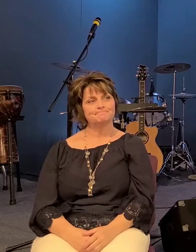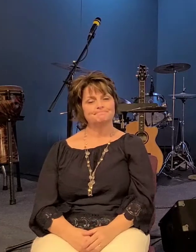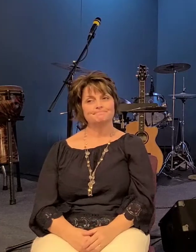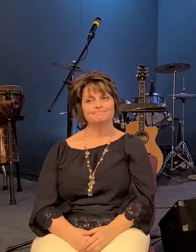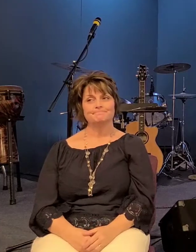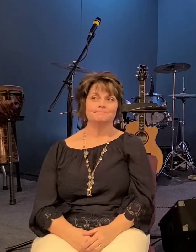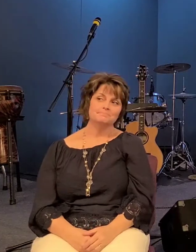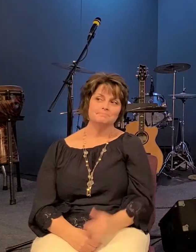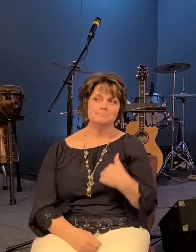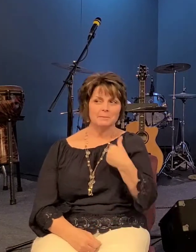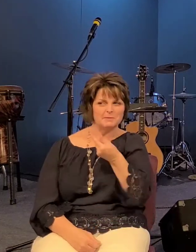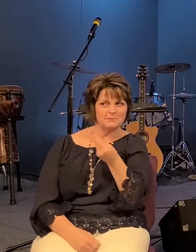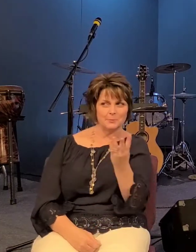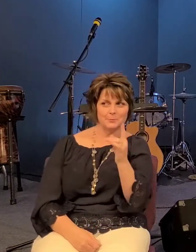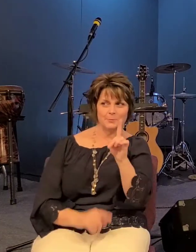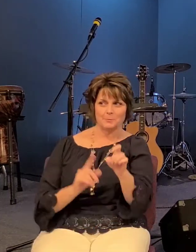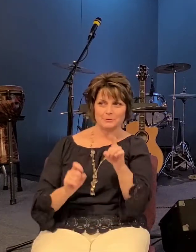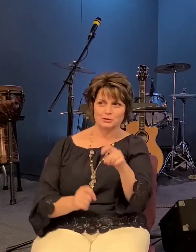or a few questions